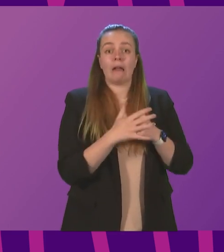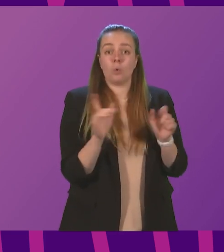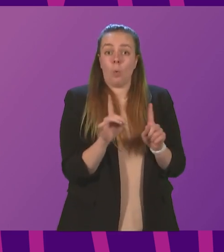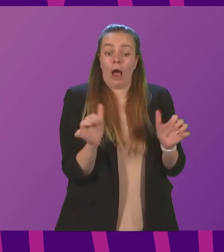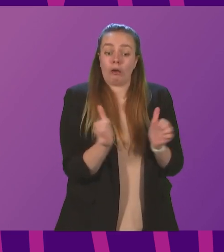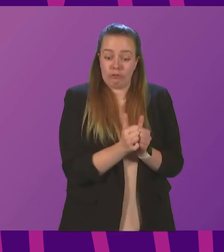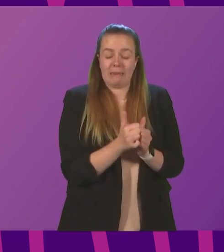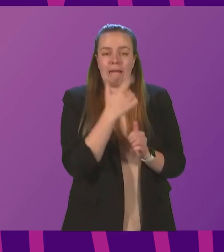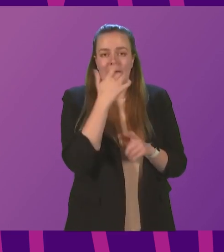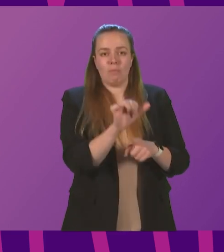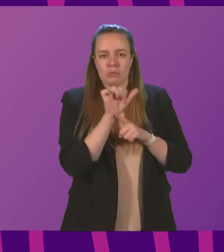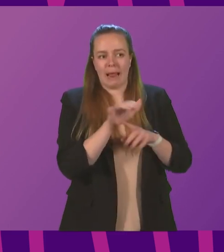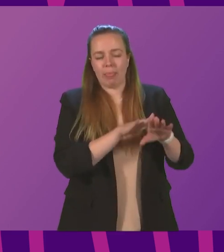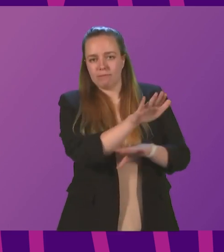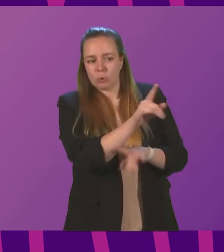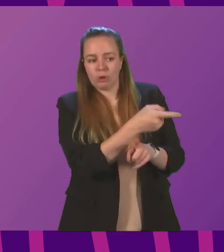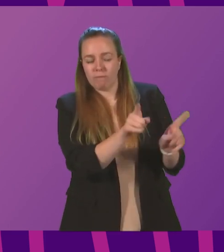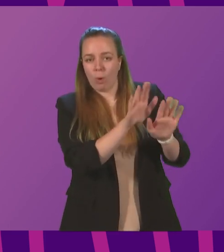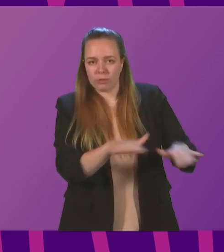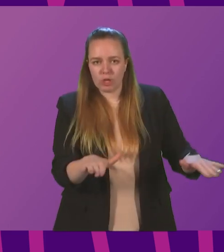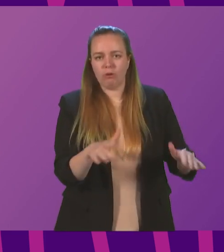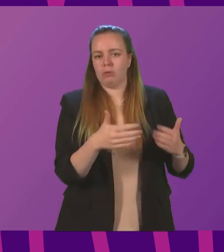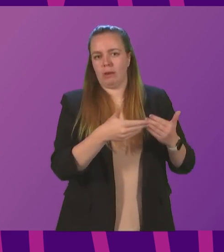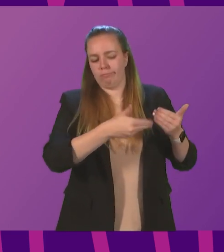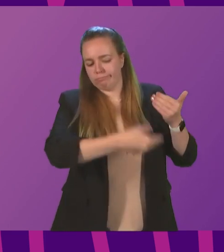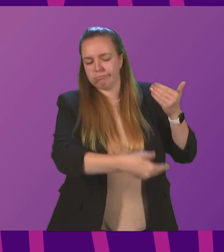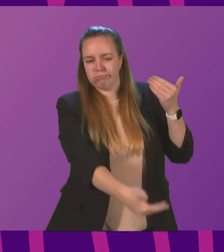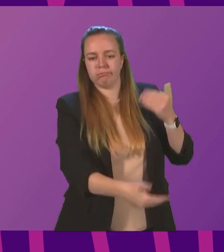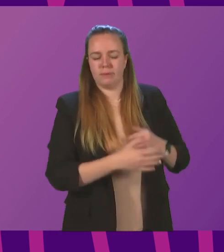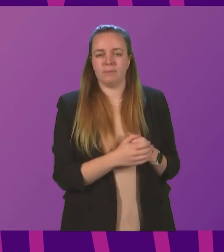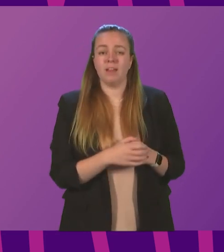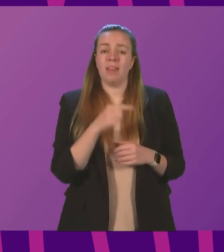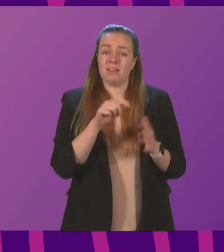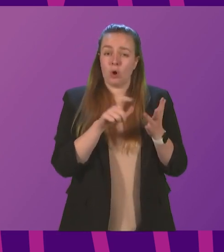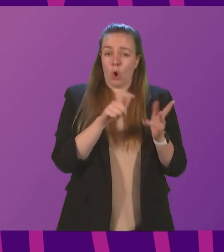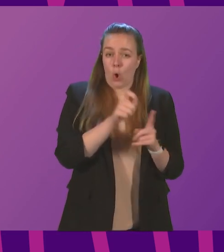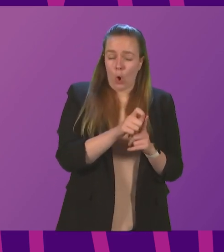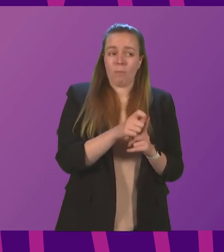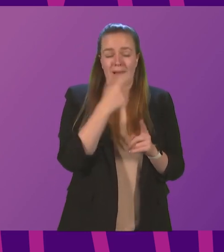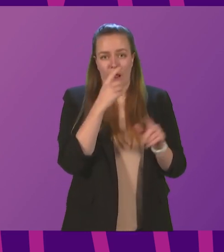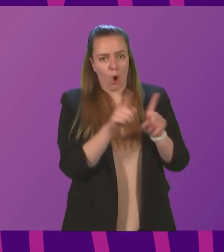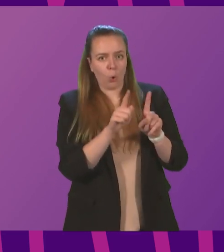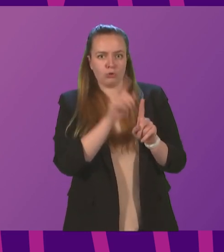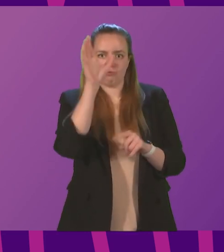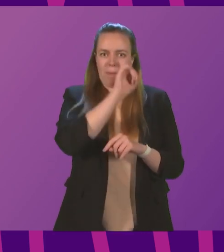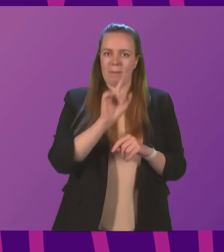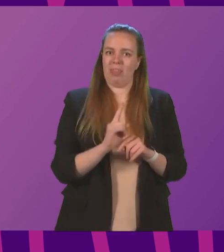protect the future for our children and generations to come? This COP can also be remembered as the first step towards the end